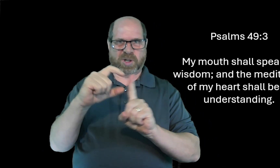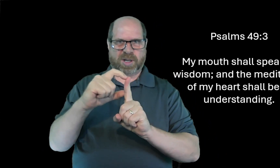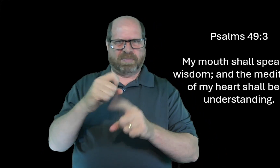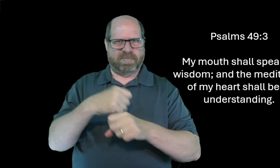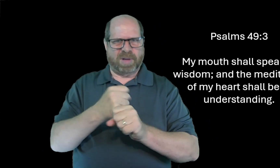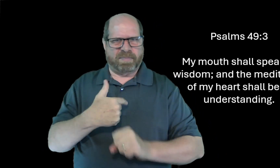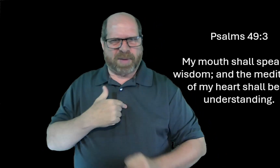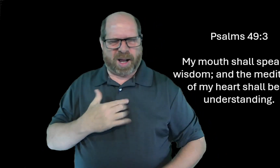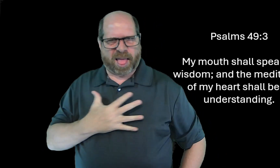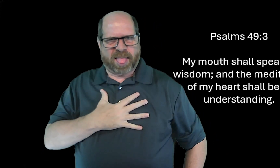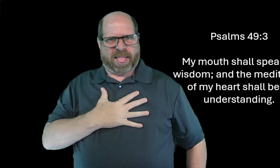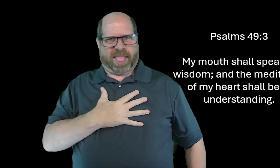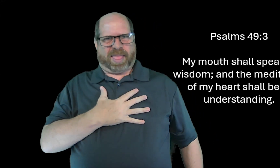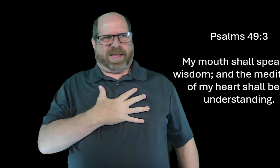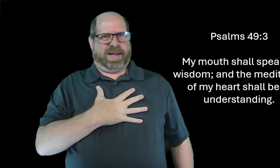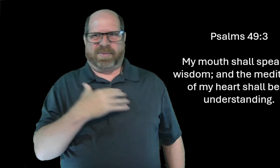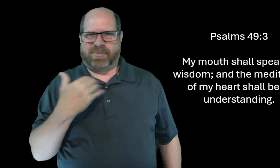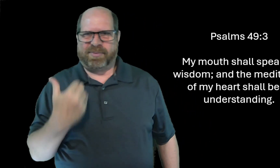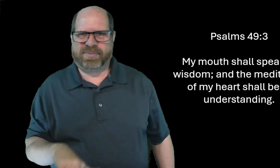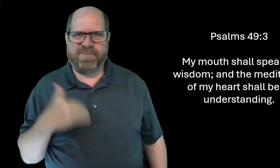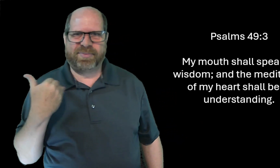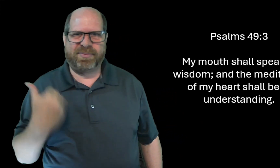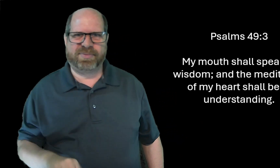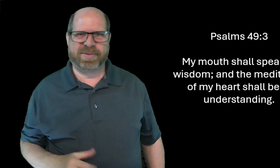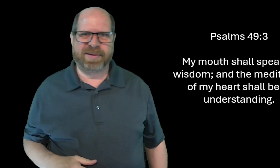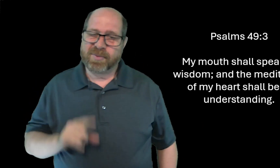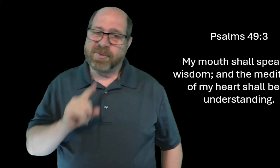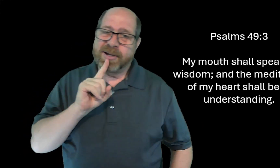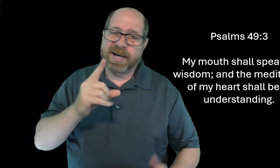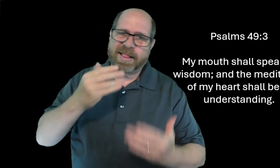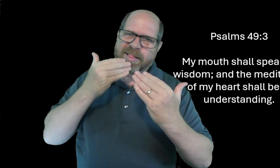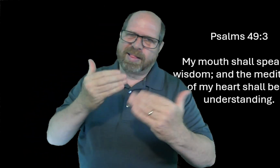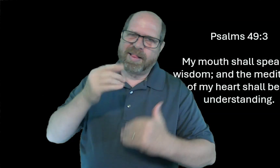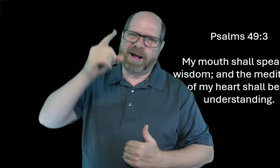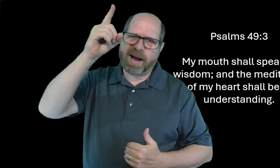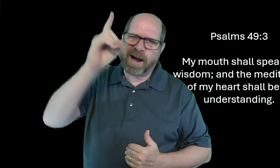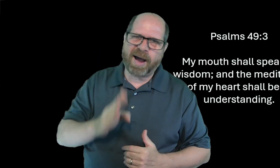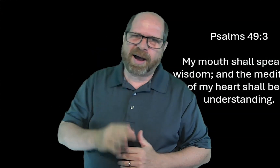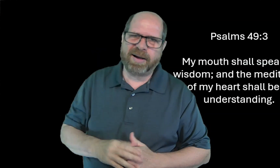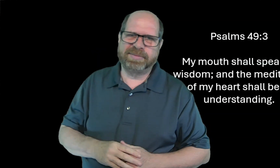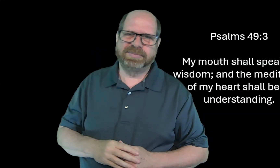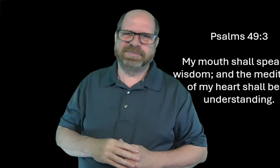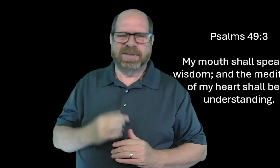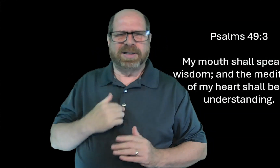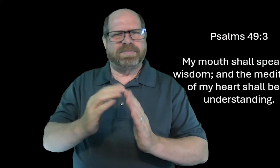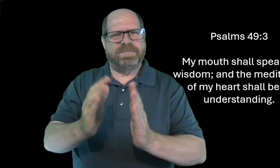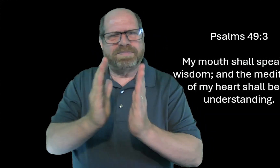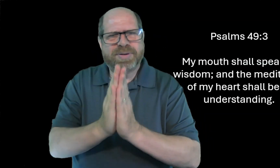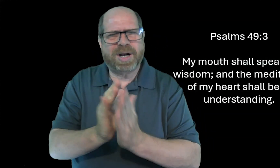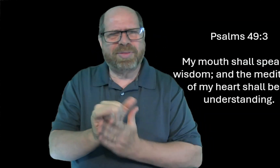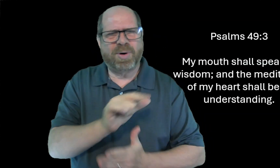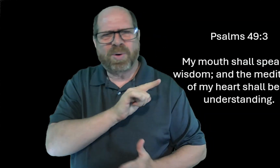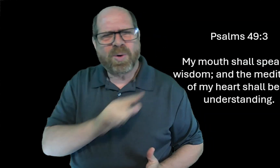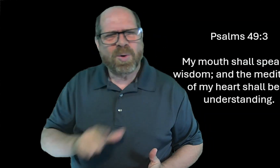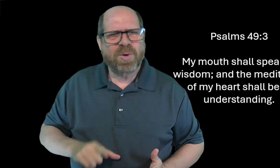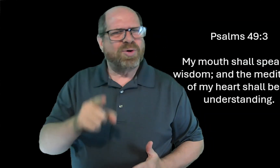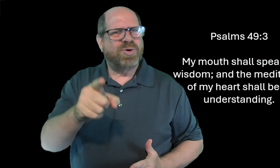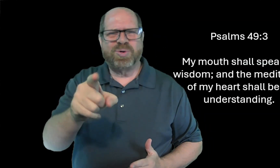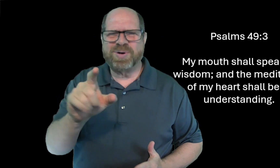God's word. Oh, it takes my breath away. It And I thank God. And I pray